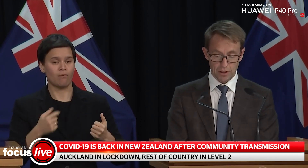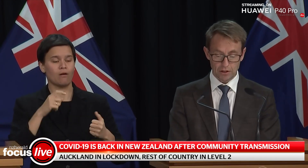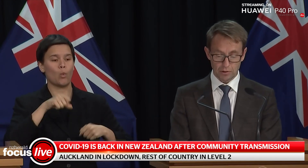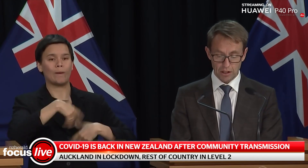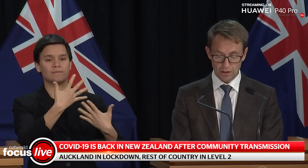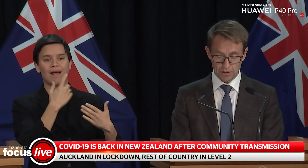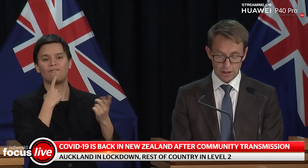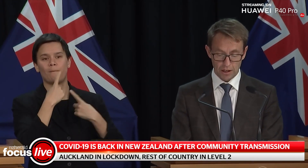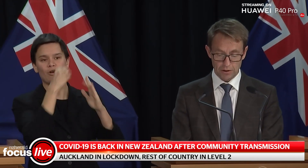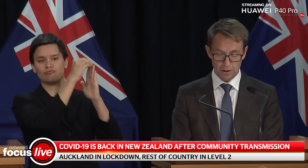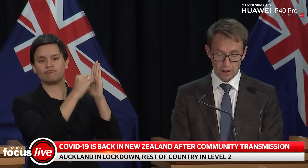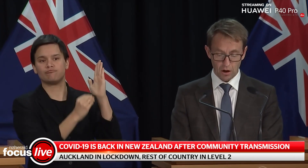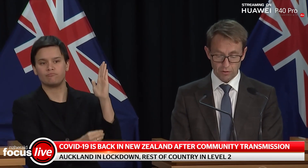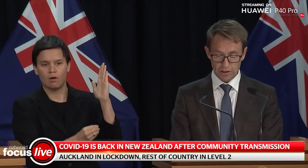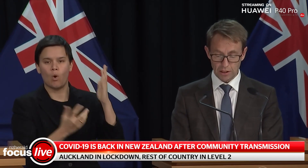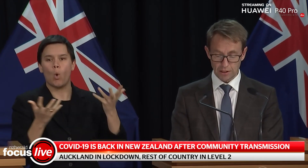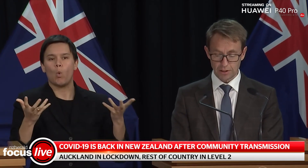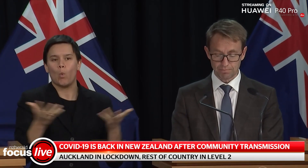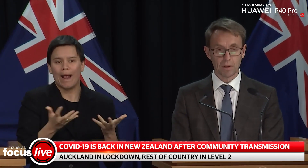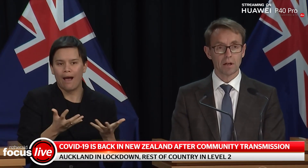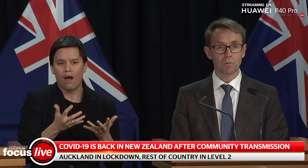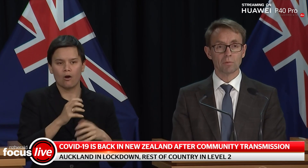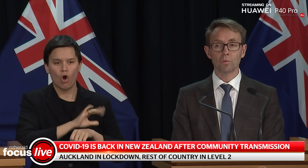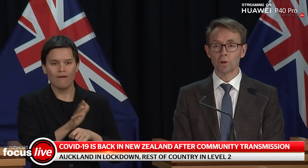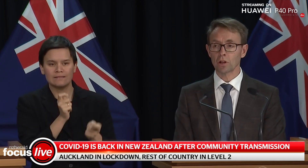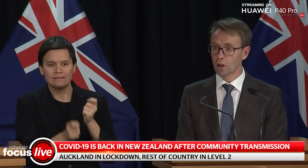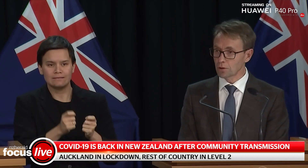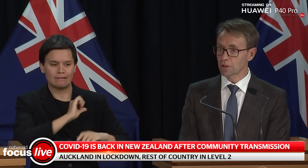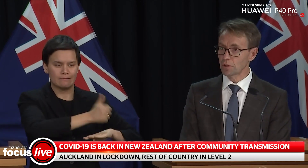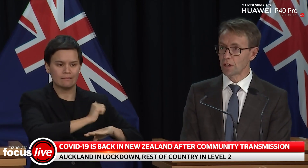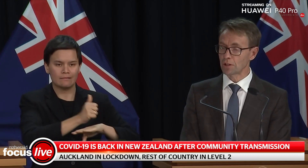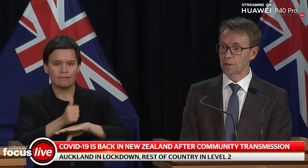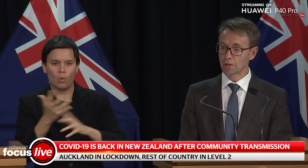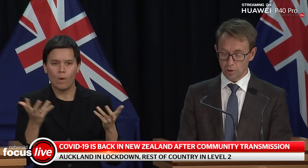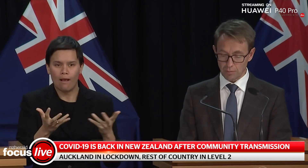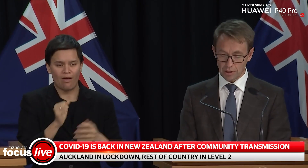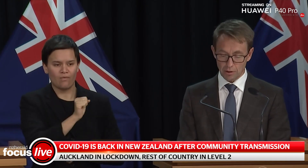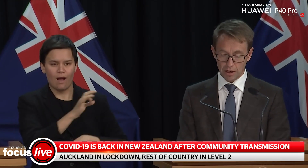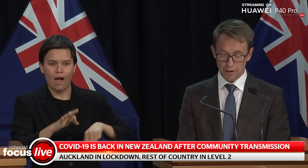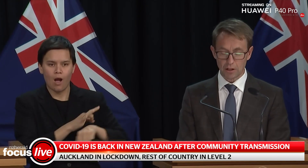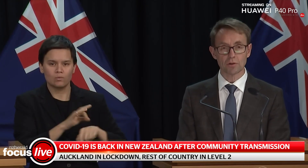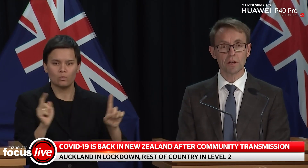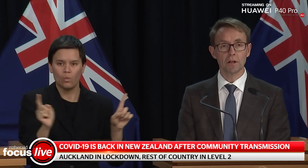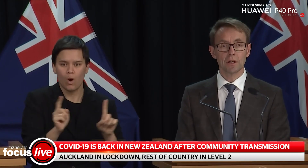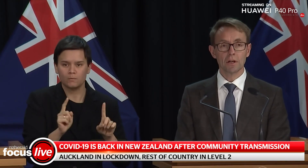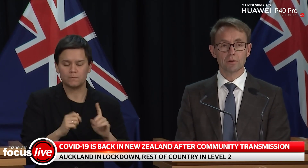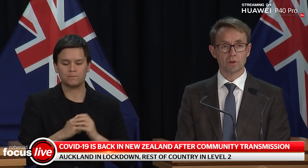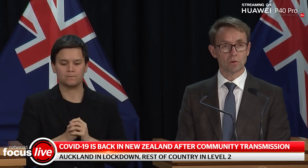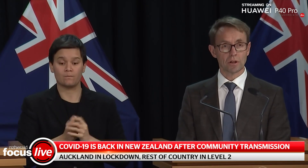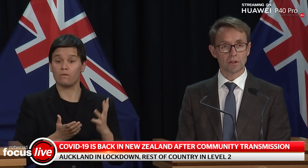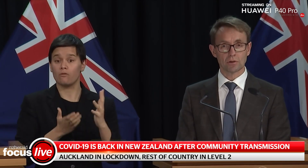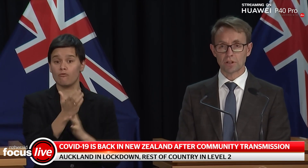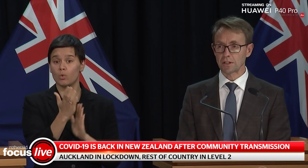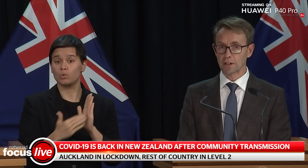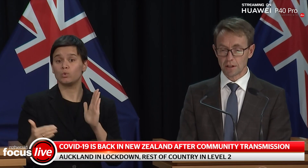will publicise locations and hours of these clinics. We will work closely with DHBs in primary care around the country to